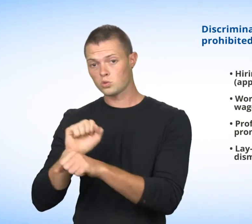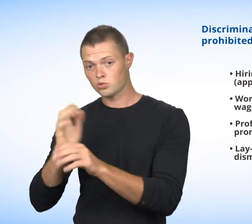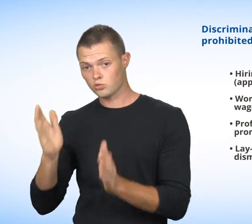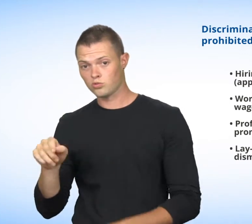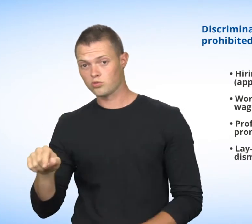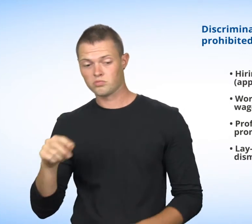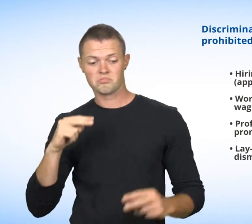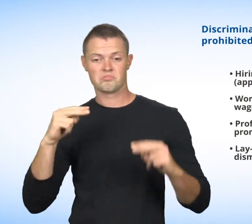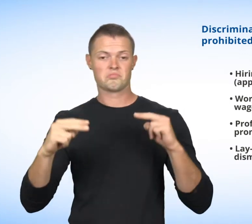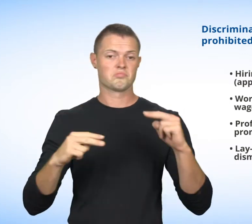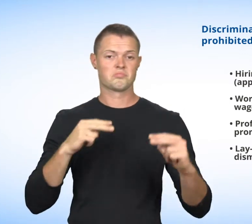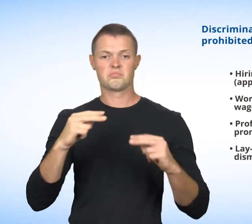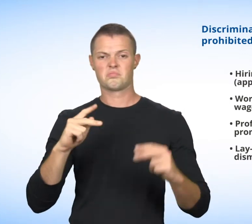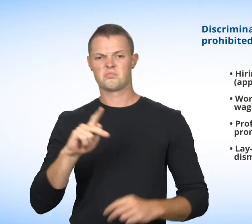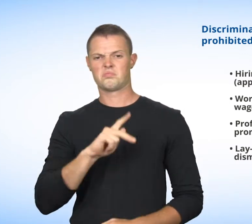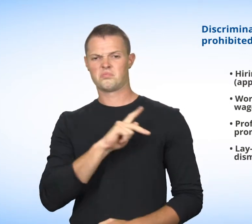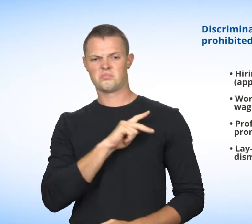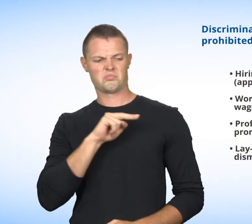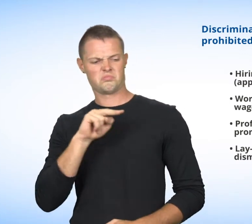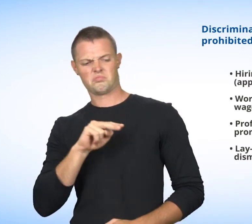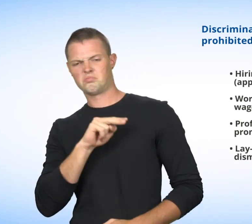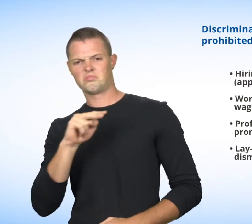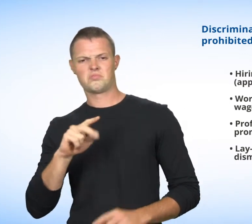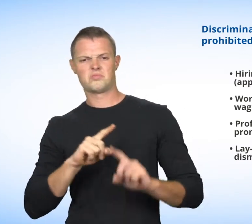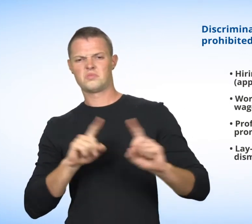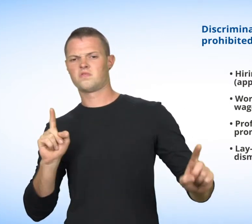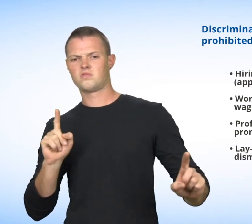treat co-workers differently on account of a personal characteristic.